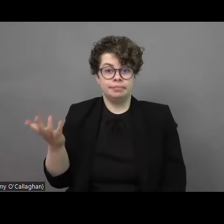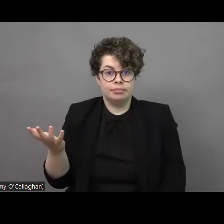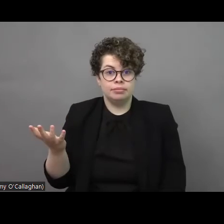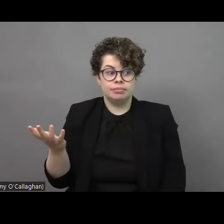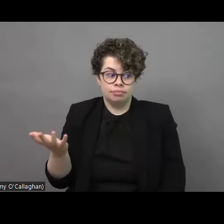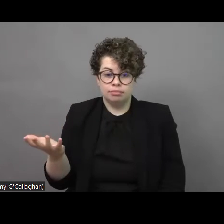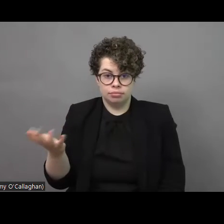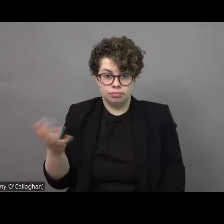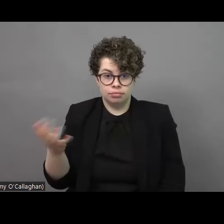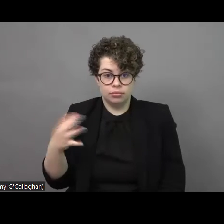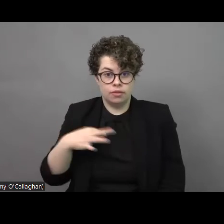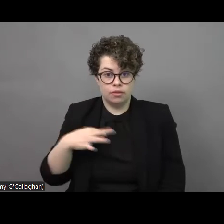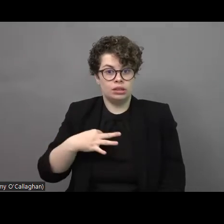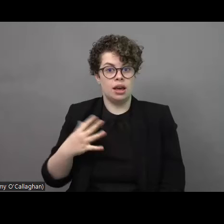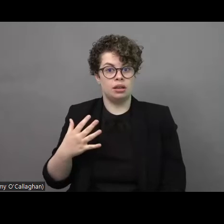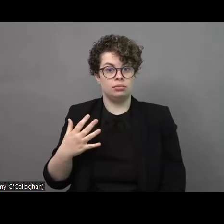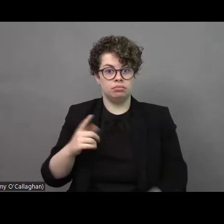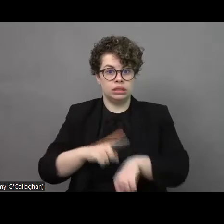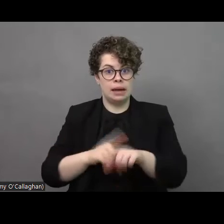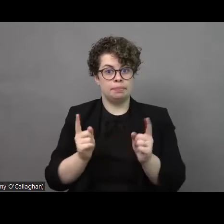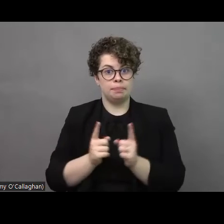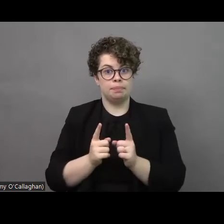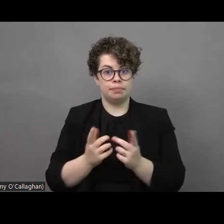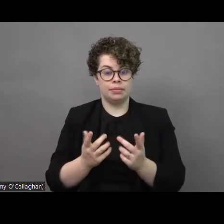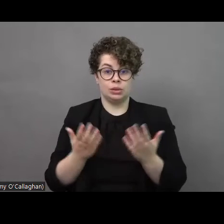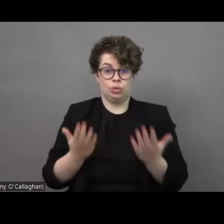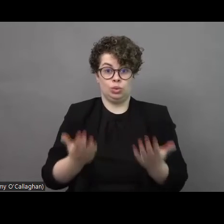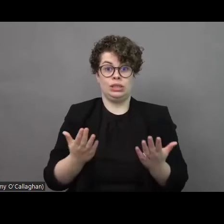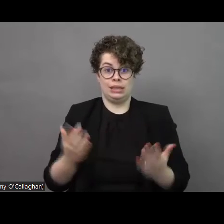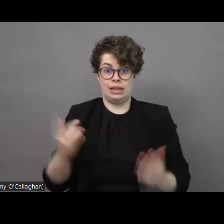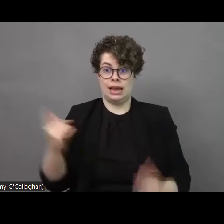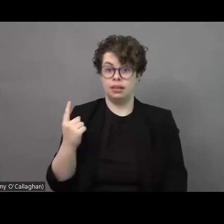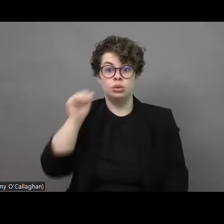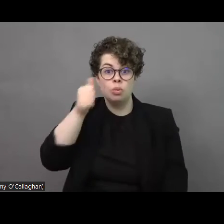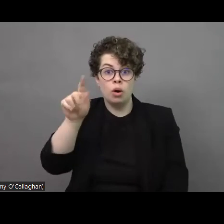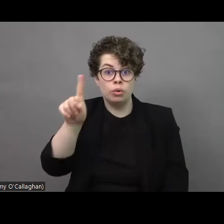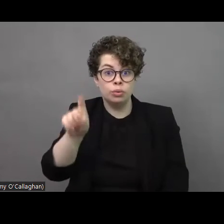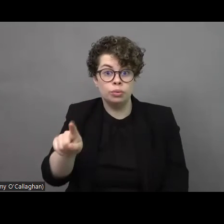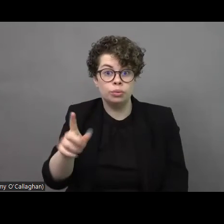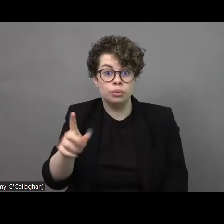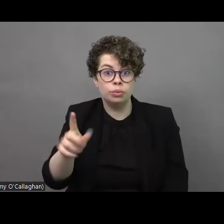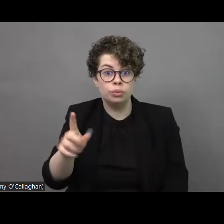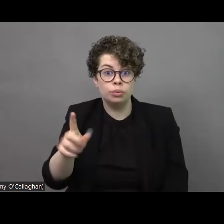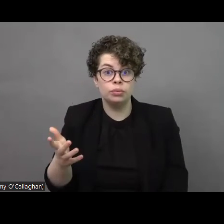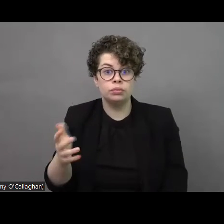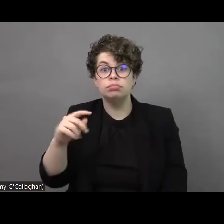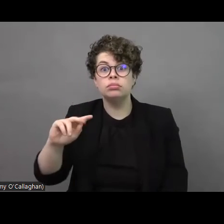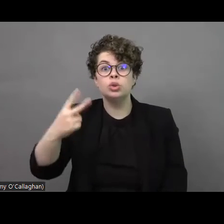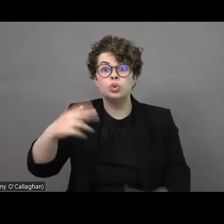are not there on an ongoing basis so today you have a volunteer but tomorrow the volunteer would not come